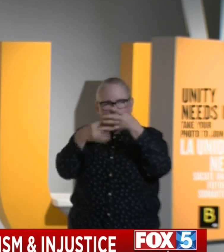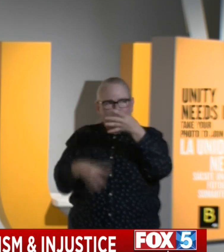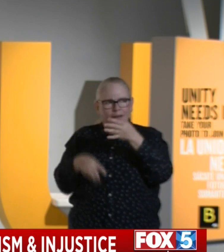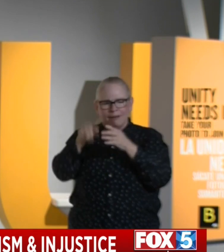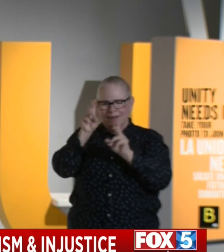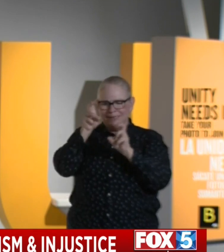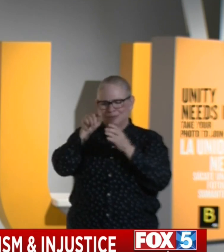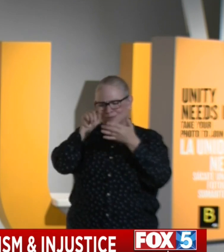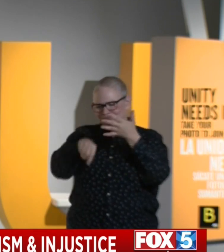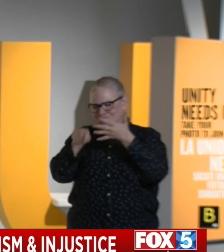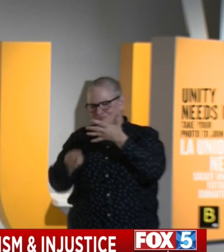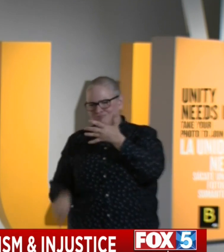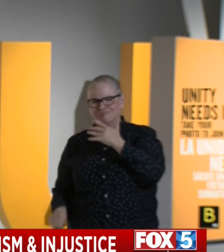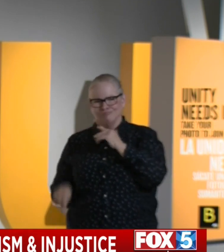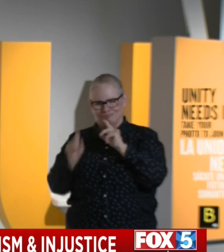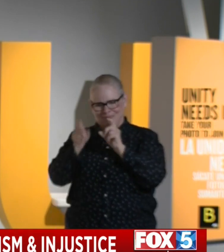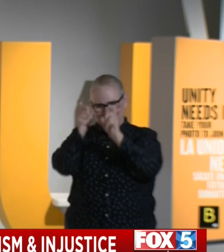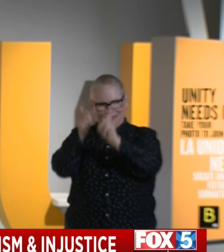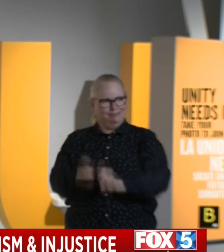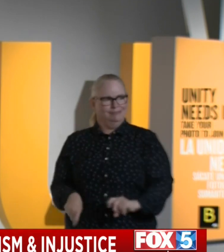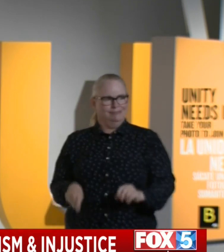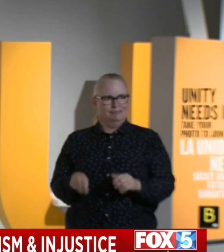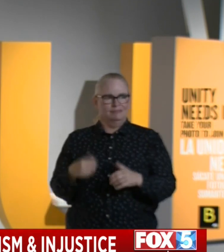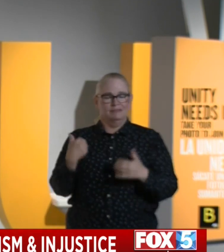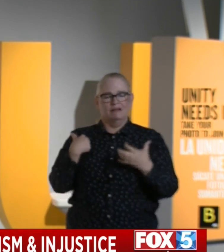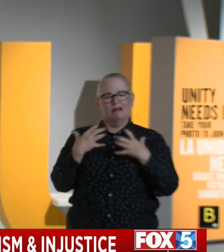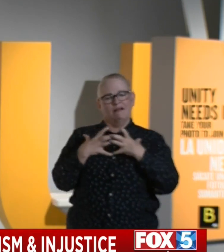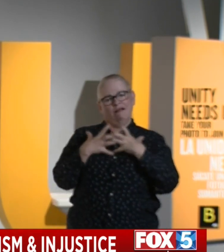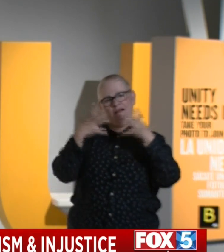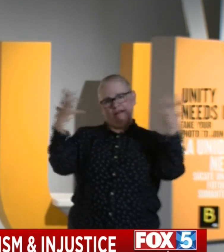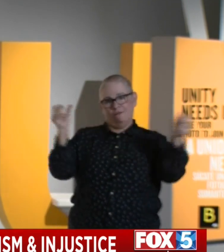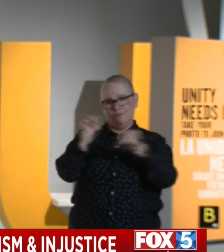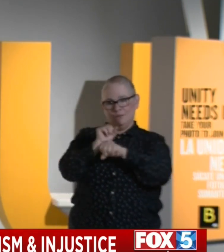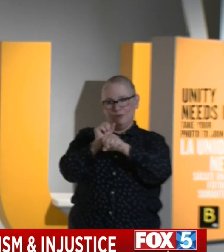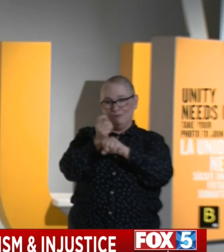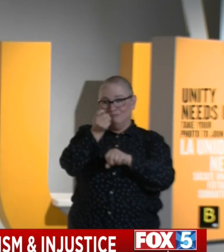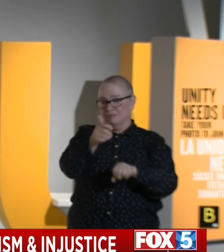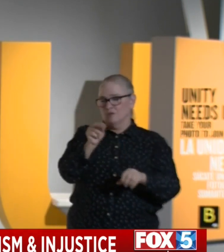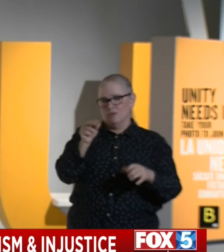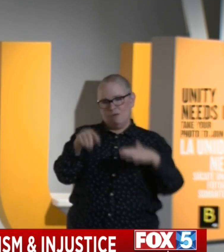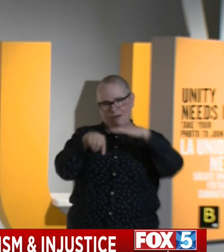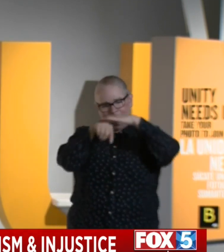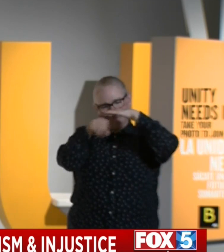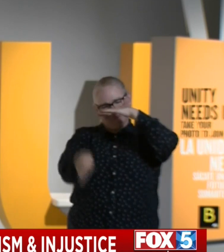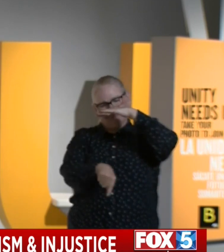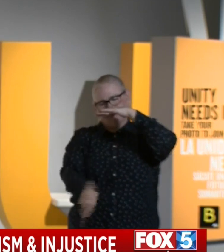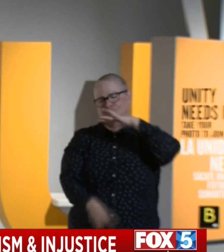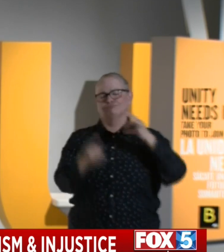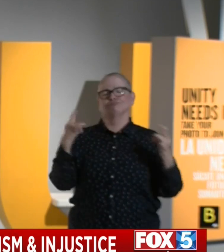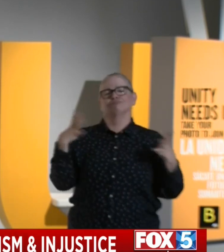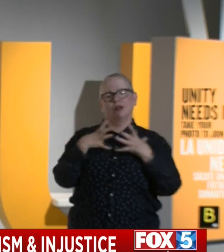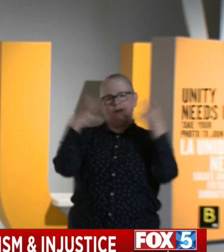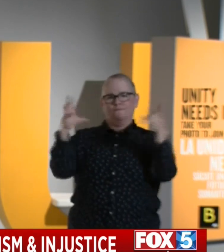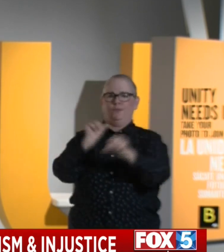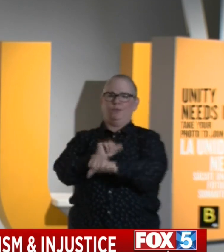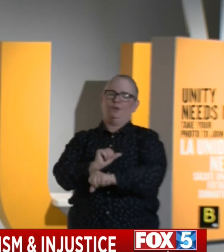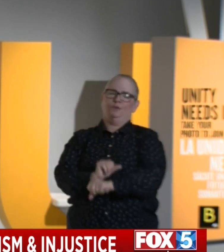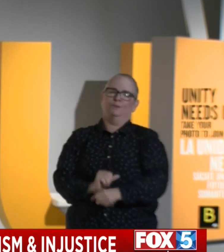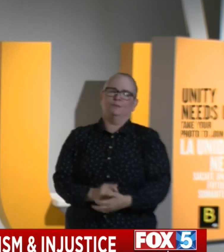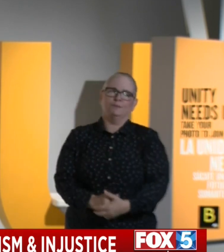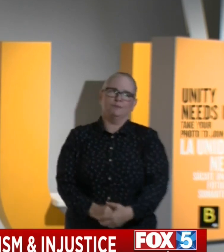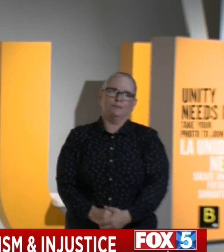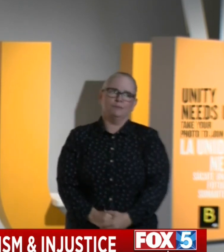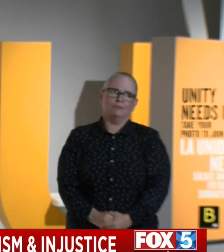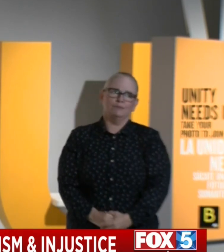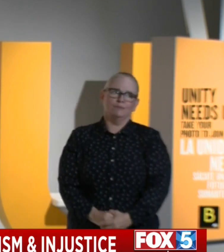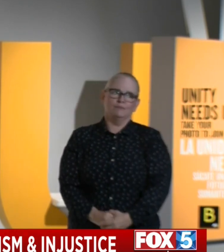extraordinary amount of work left to do. I'm proud of this state and proud of the cause of reform